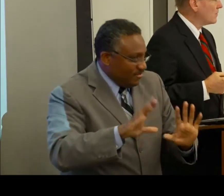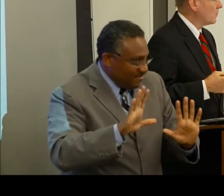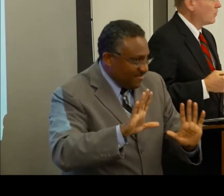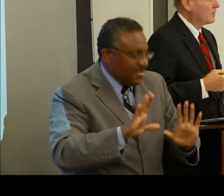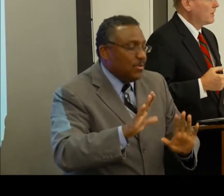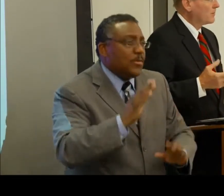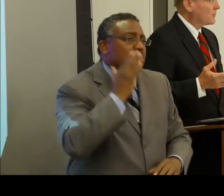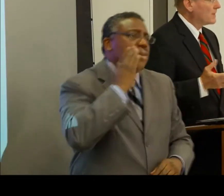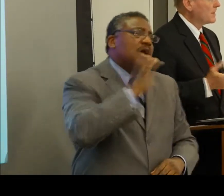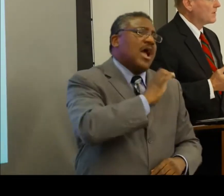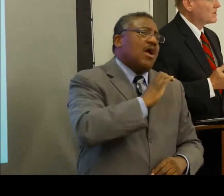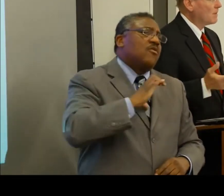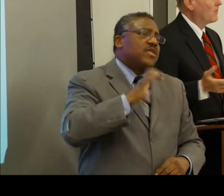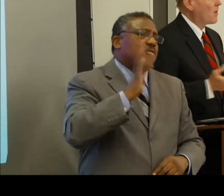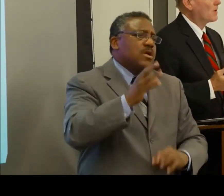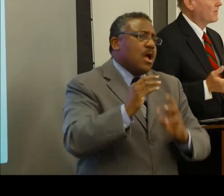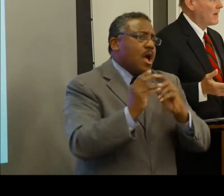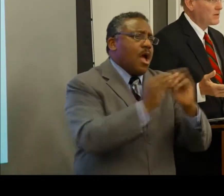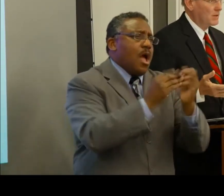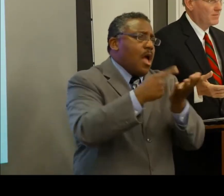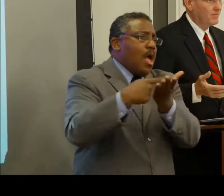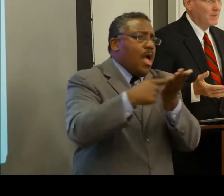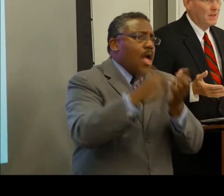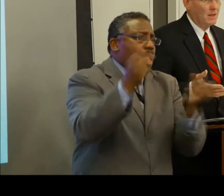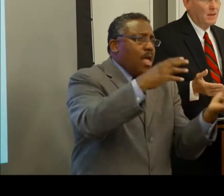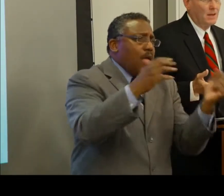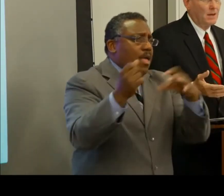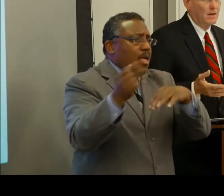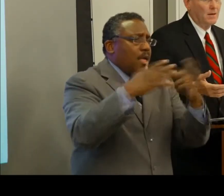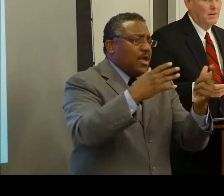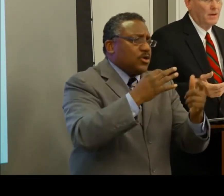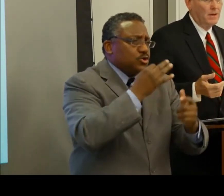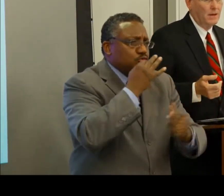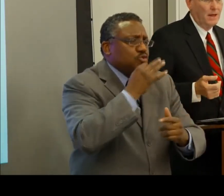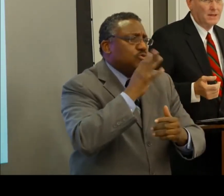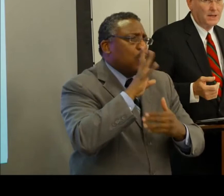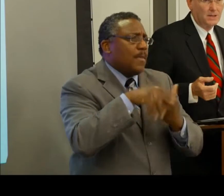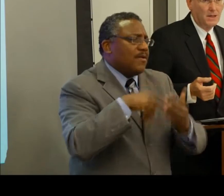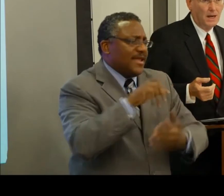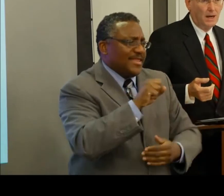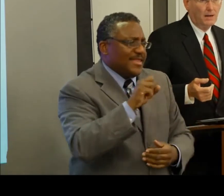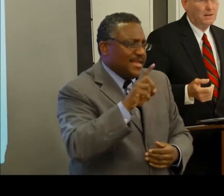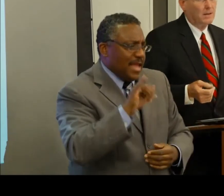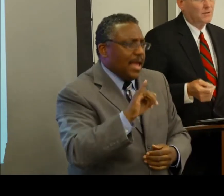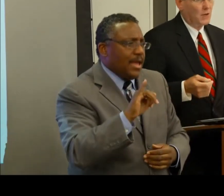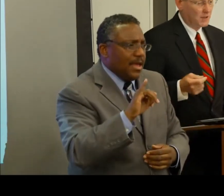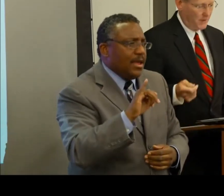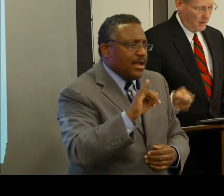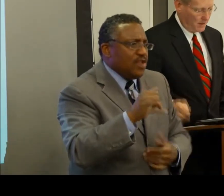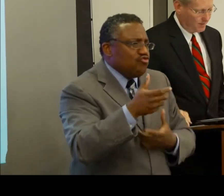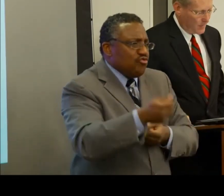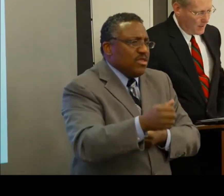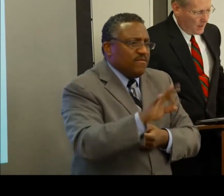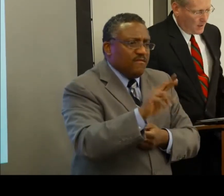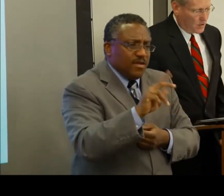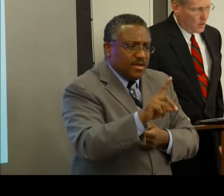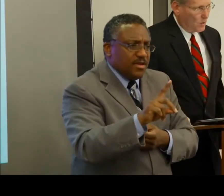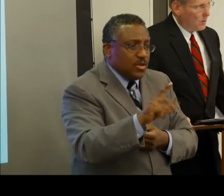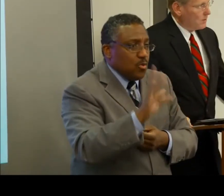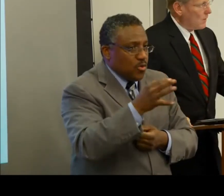Congress would be addressing in some form or fashion the SSDI Trust Fund.